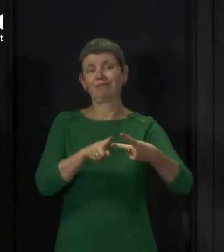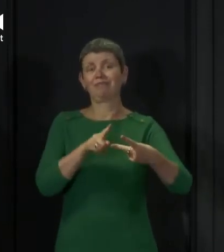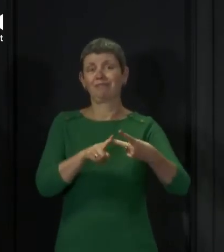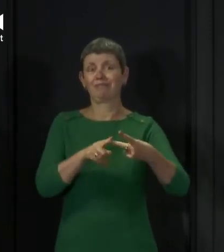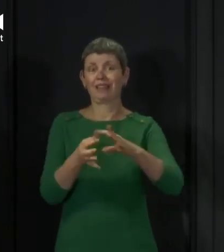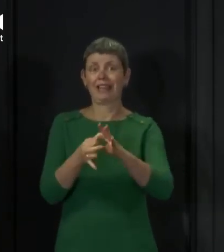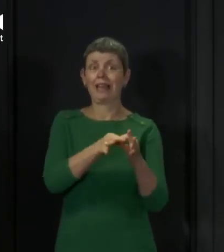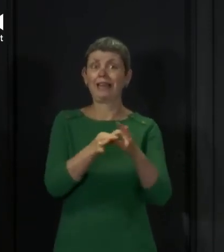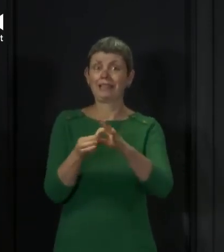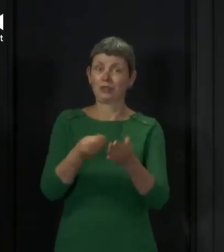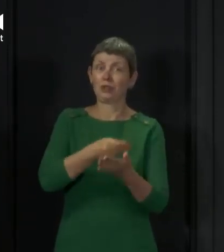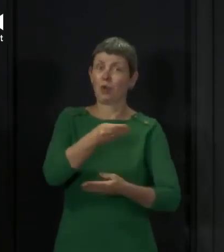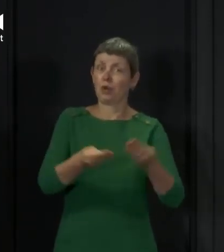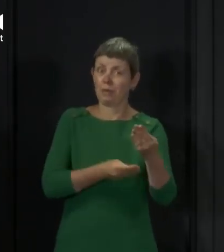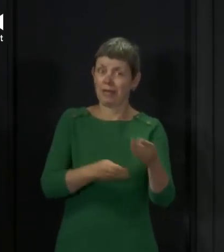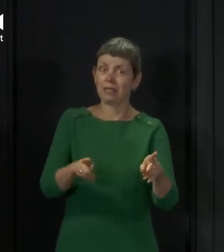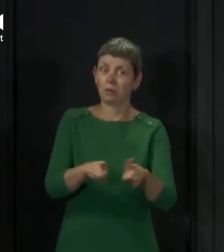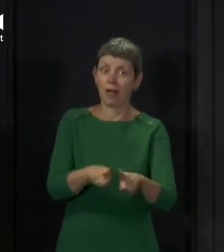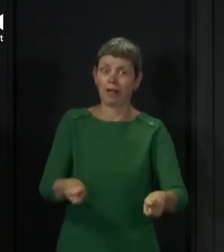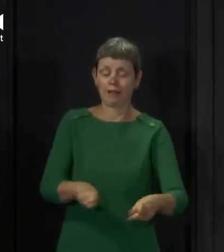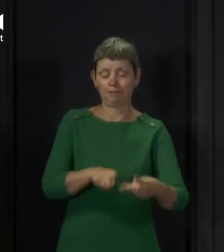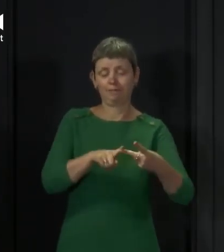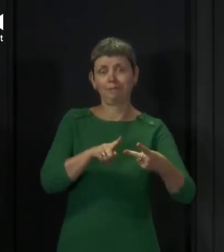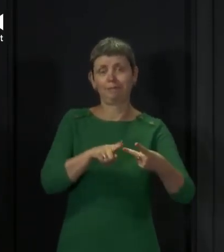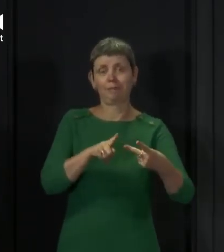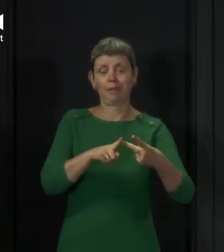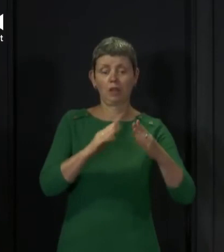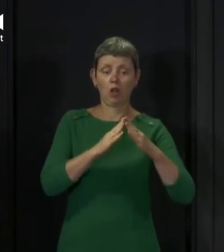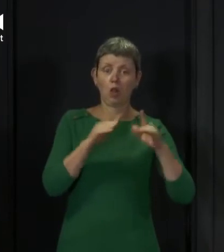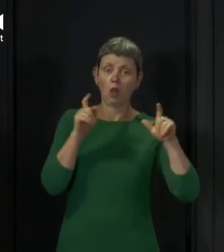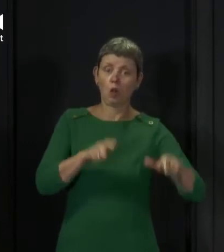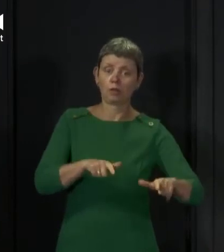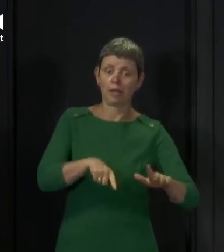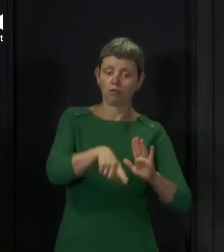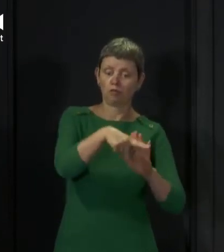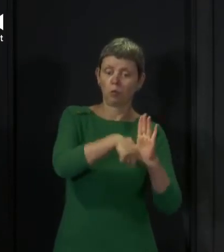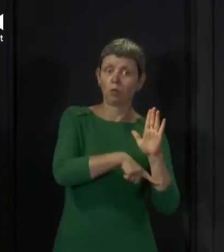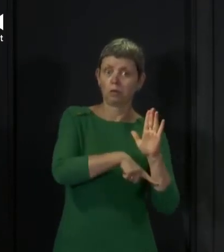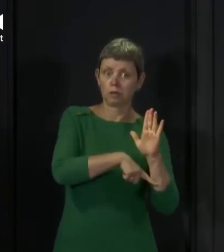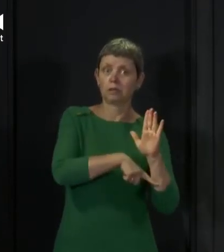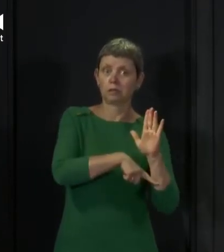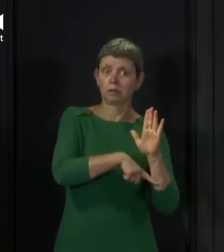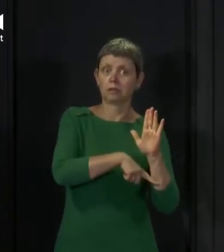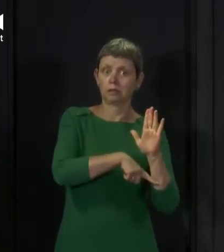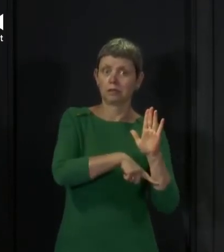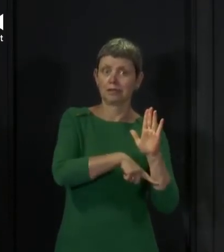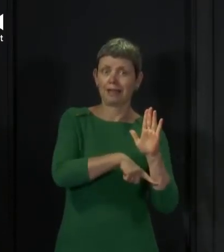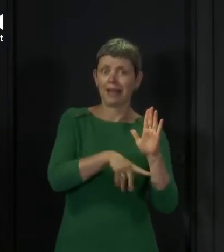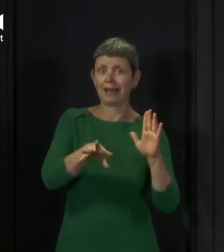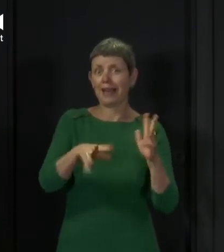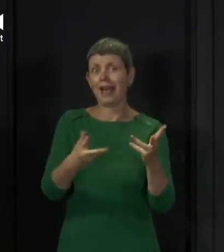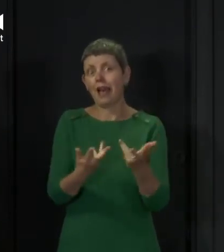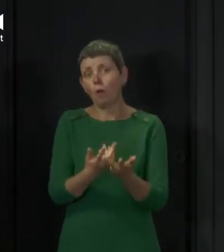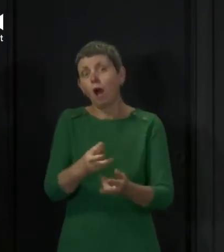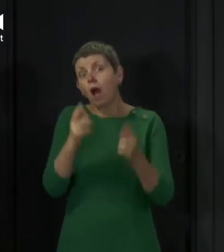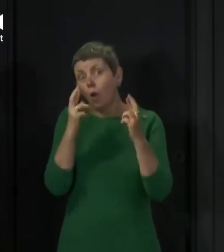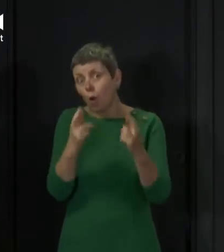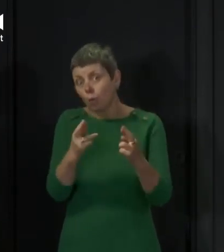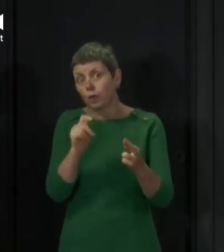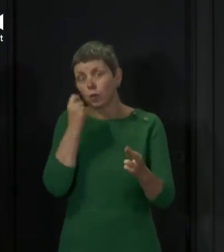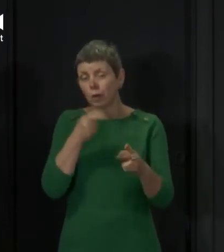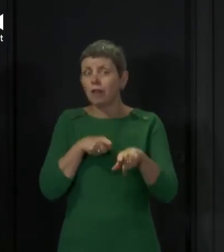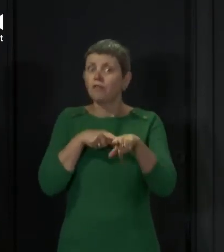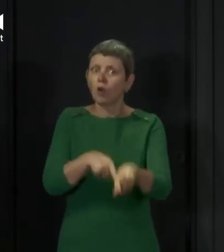first, and it concerns the current lockdown restrictions, and particularly how I hope people will comply with them over this